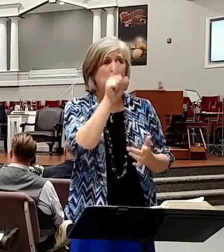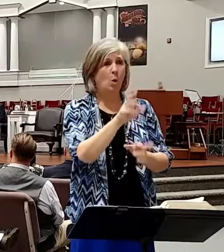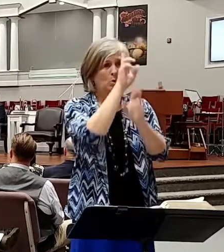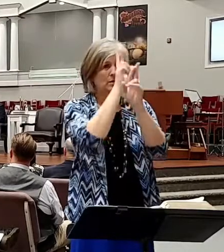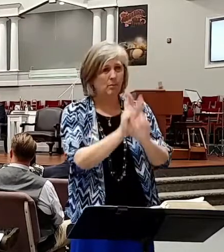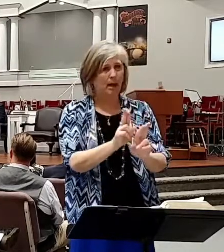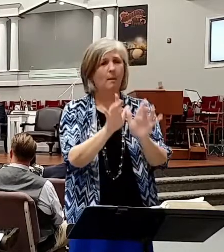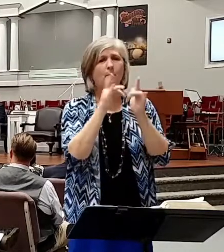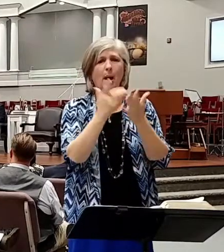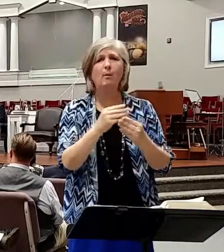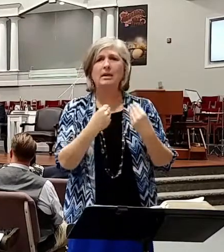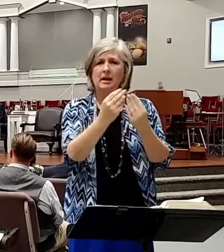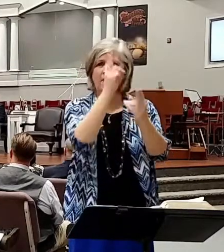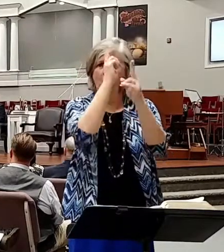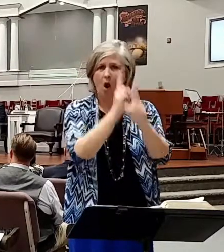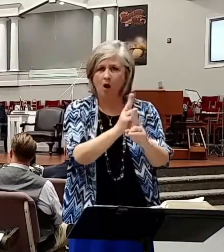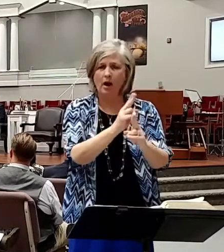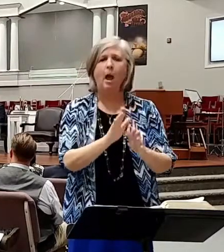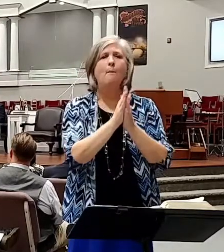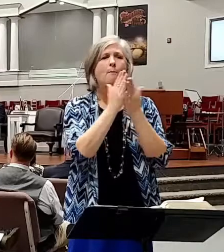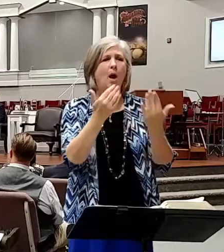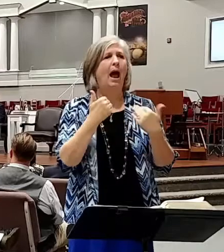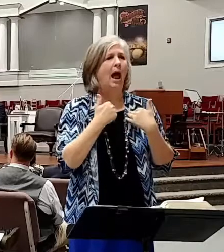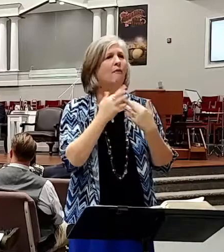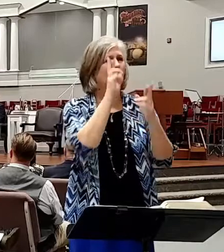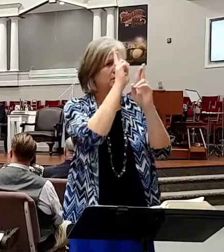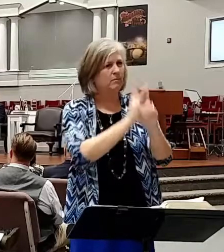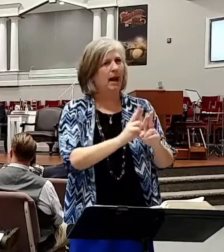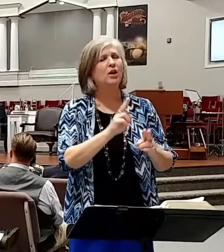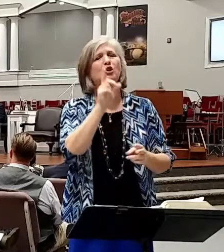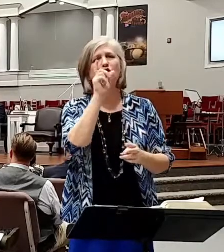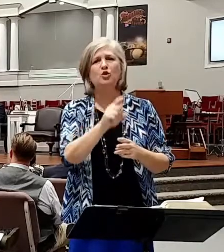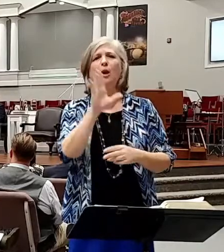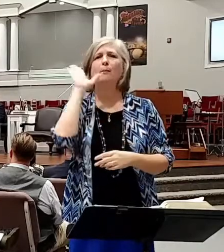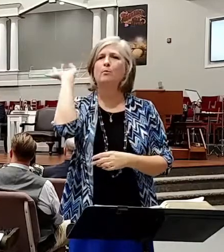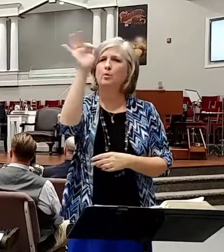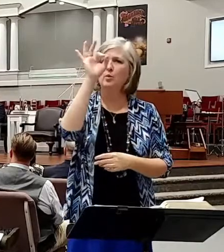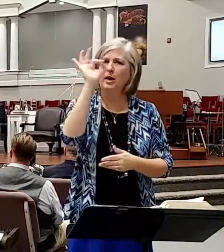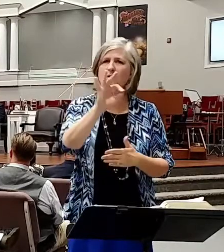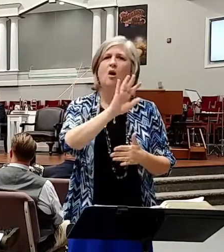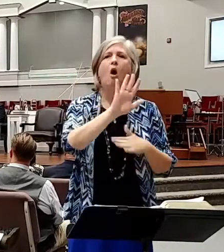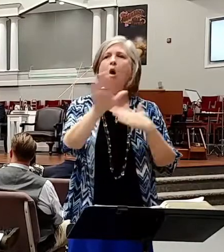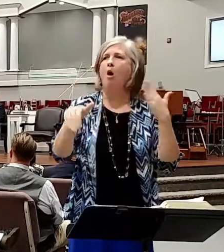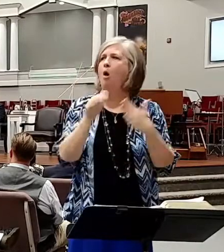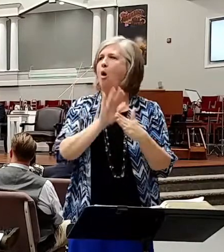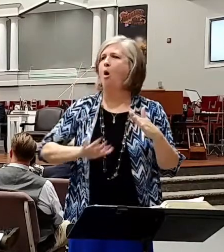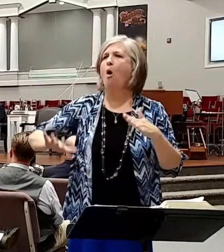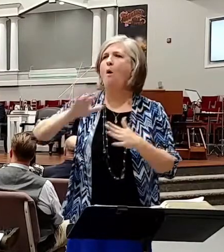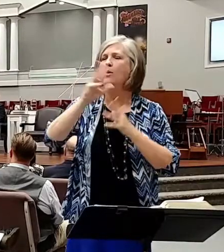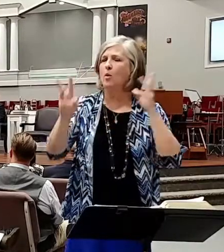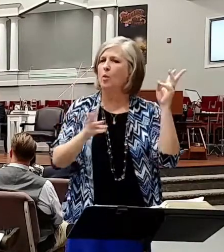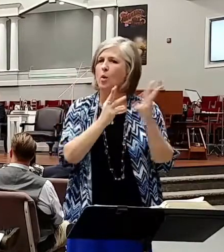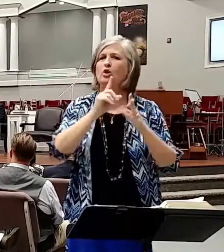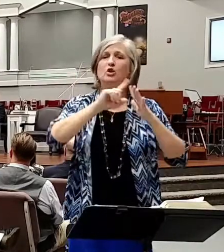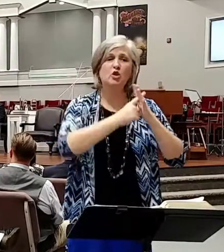to be honored. It is a book that has dignity and it ought to be preached all over this world starting from our homes.